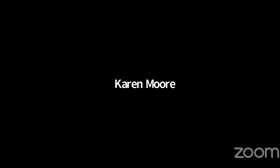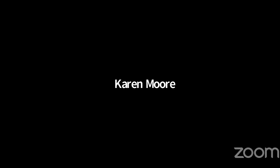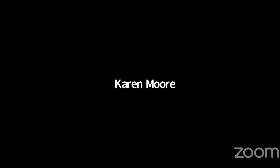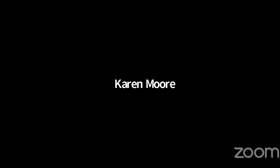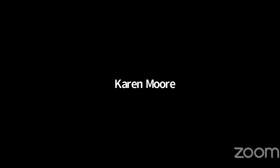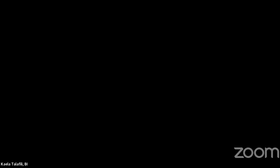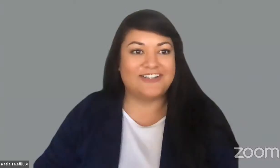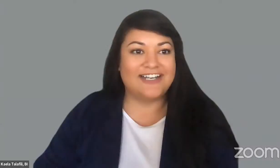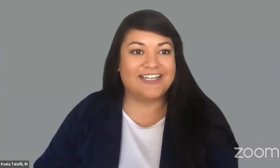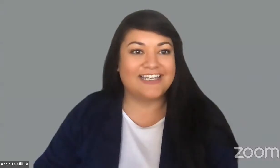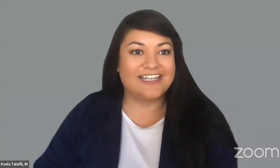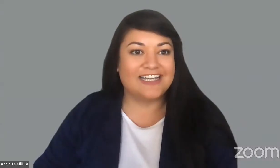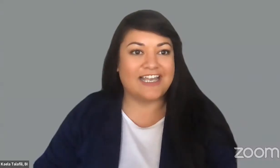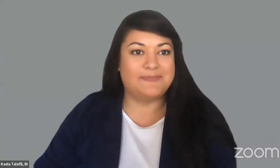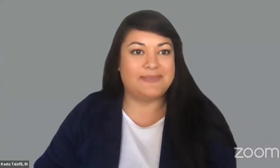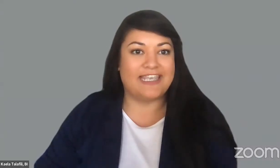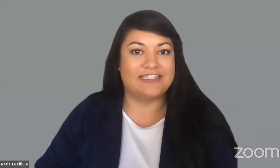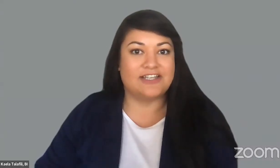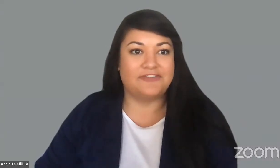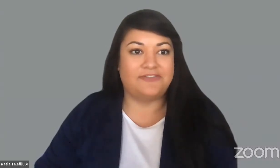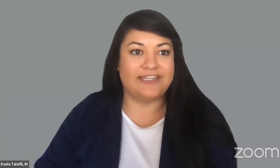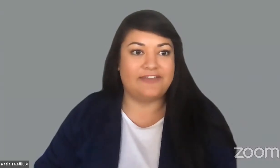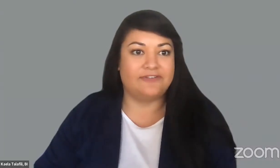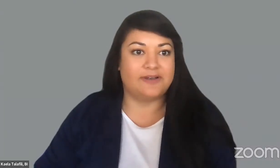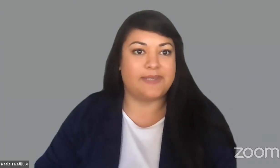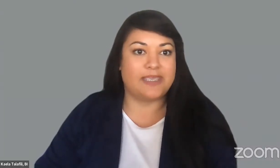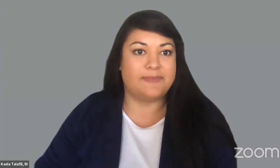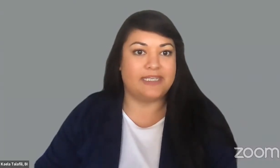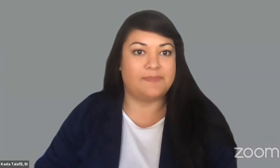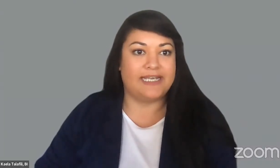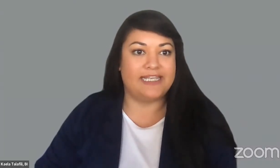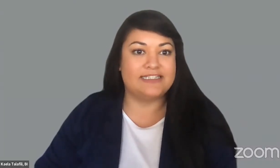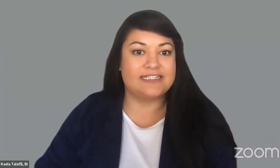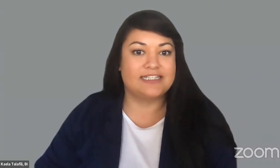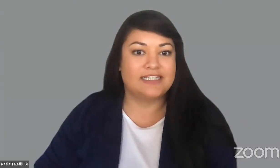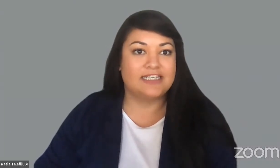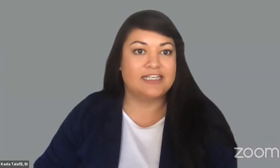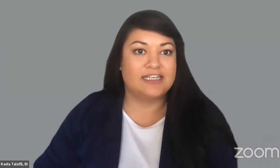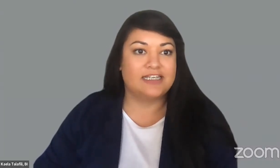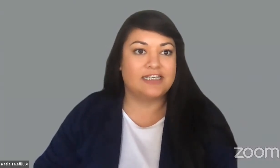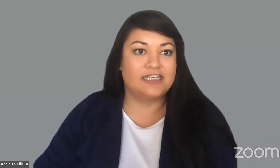Hello, I'm Kayla from Becoming Independent.